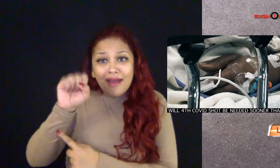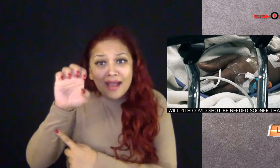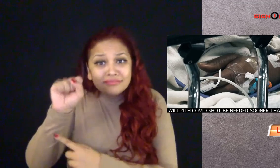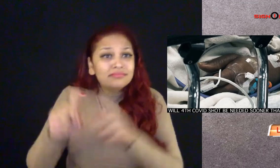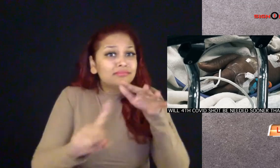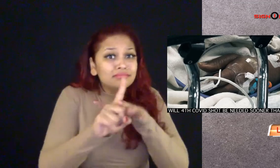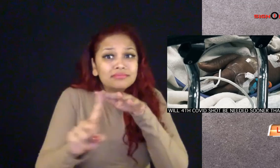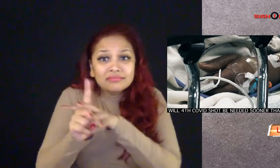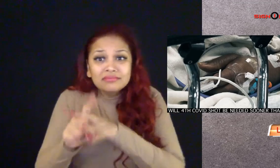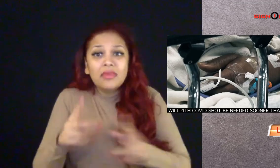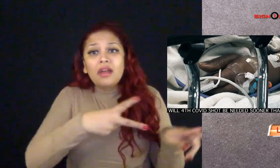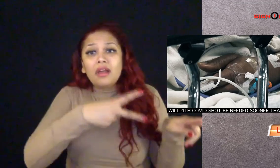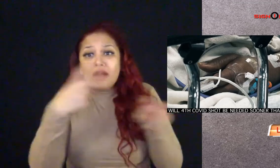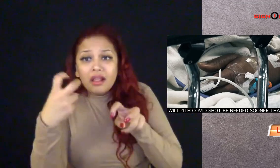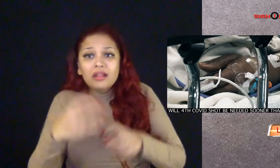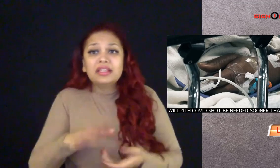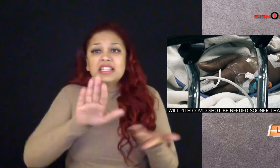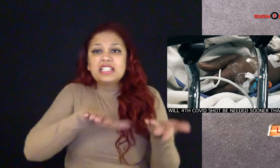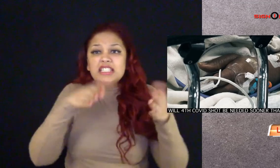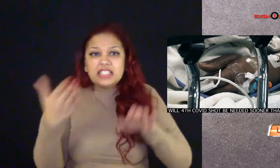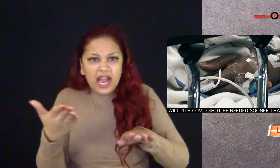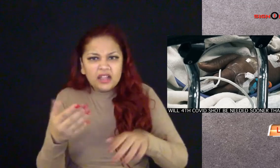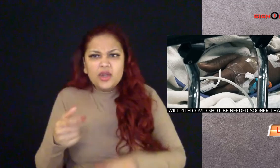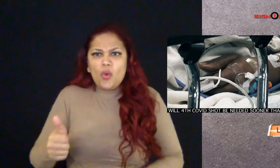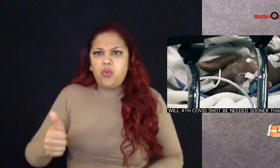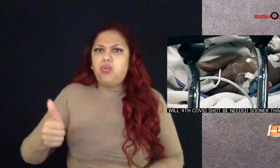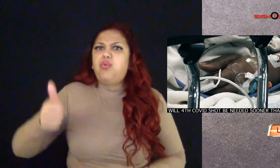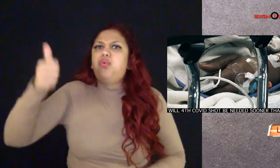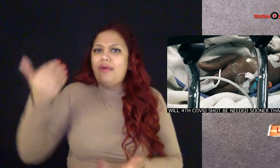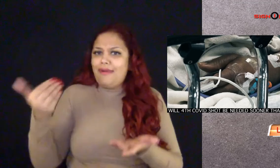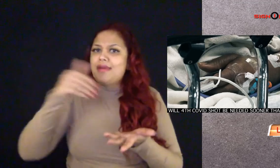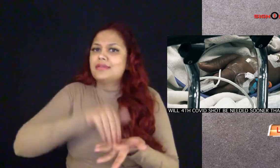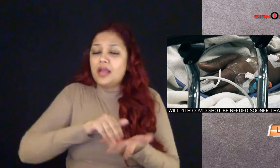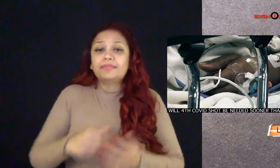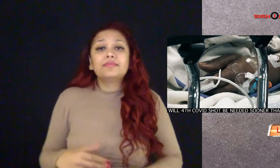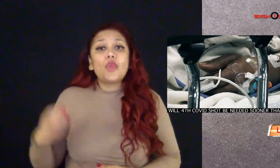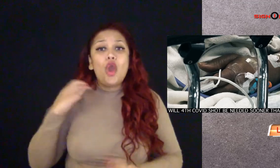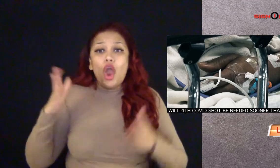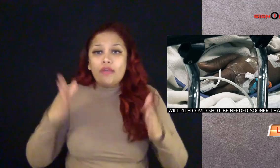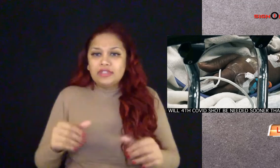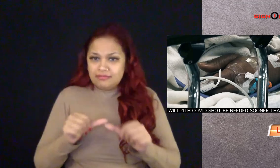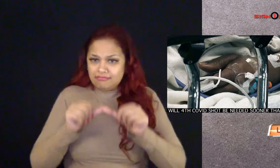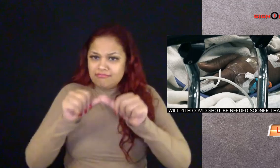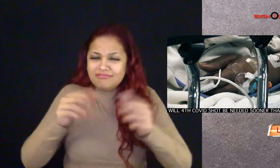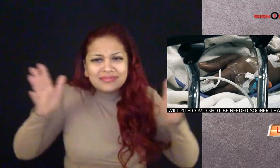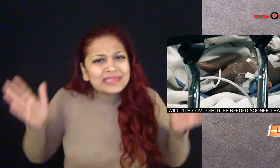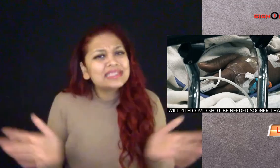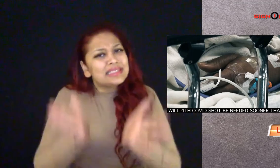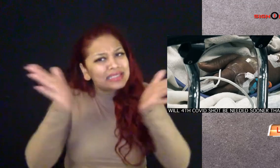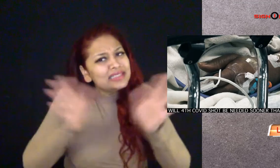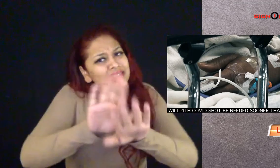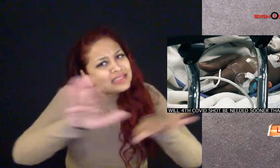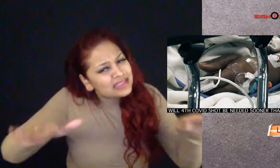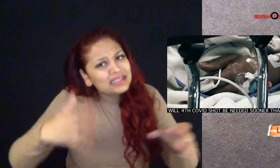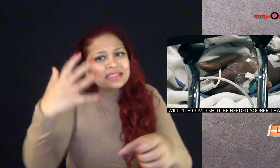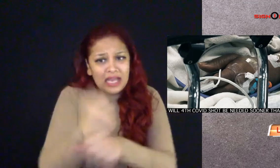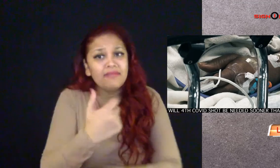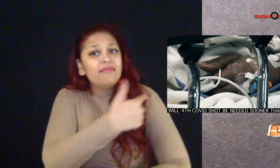detected in at least 25 states. Cases, hospitalizations, and deaths rise once again, and